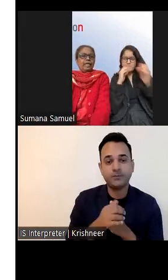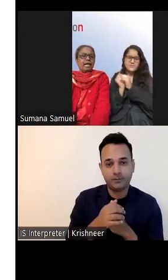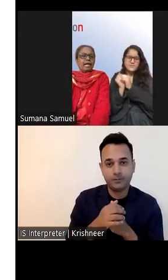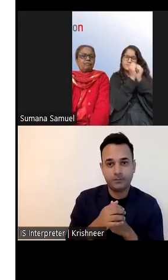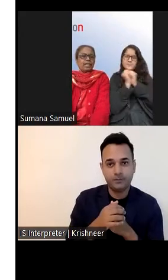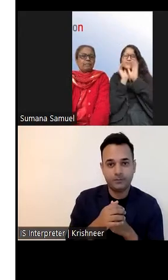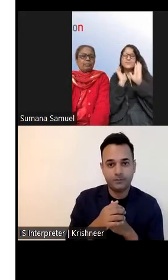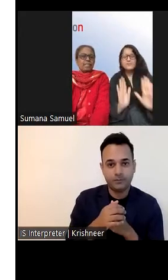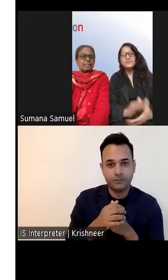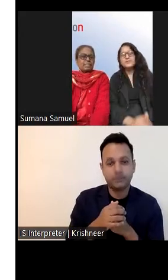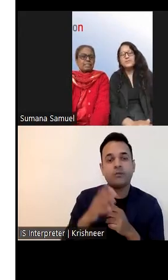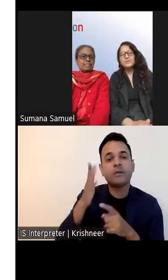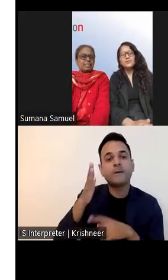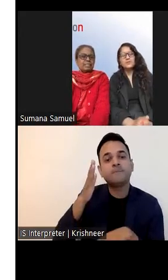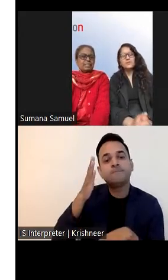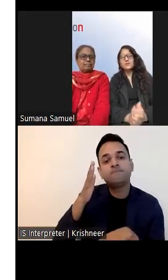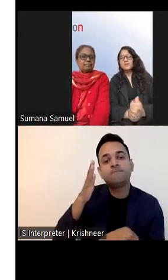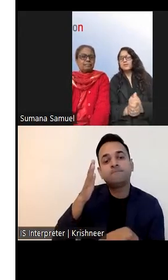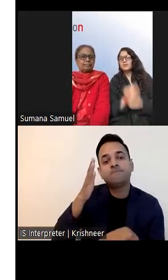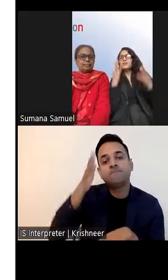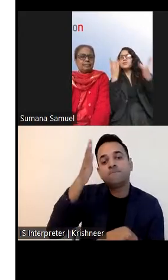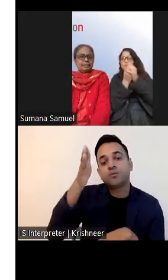We have freedom to express concerns.